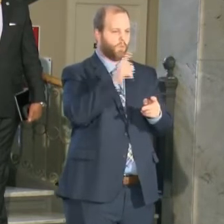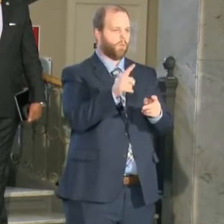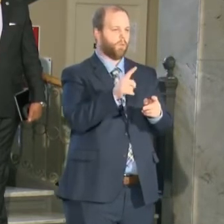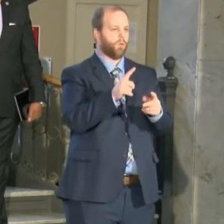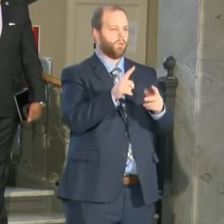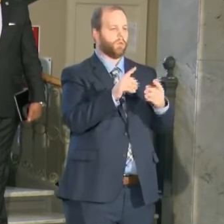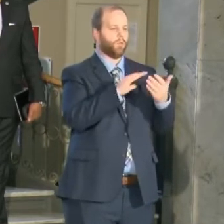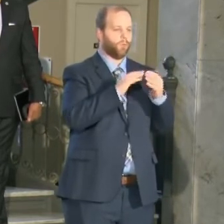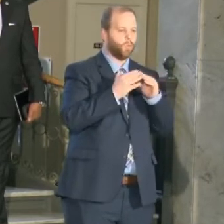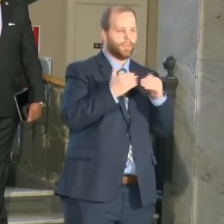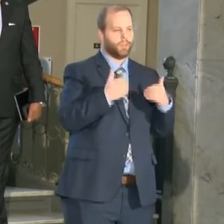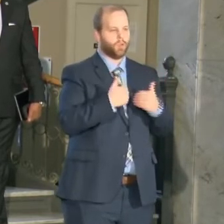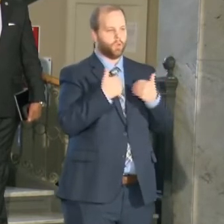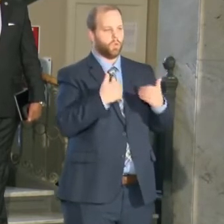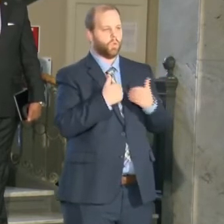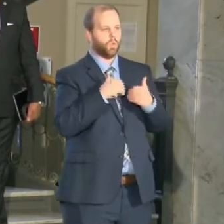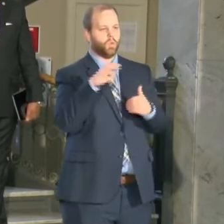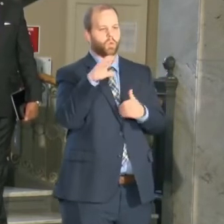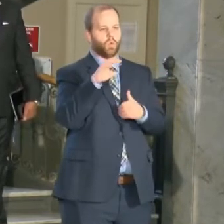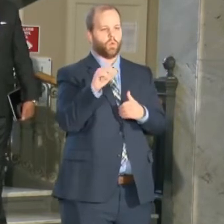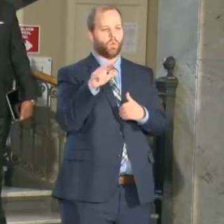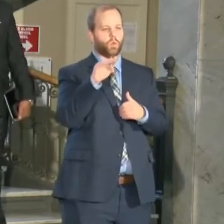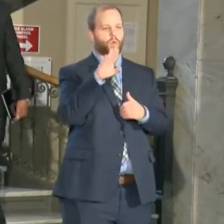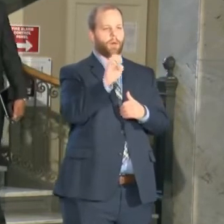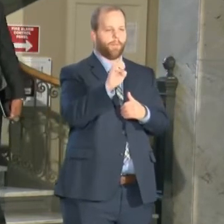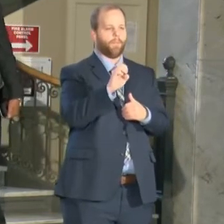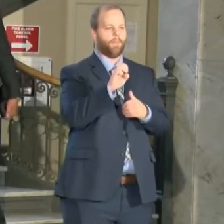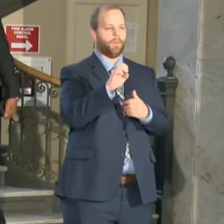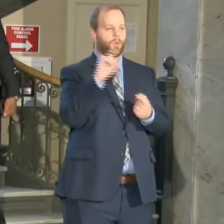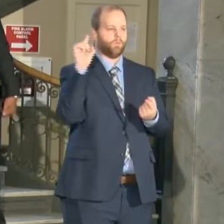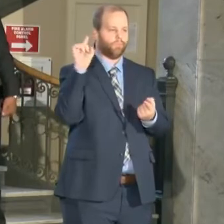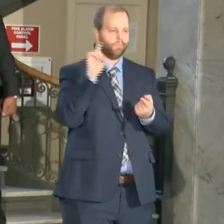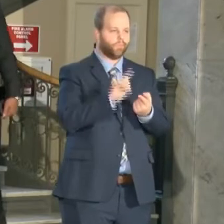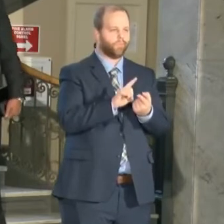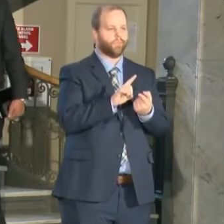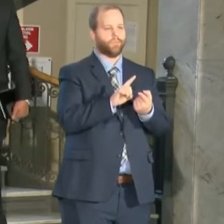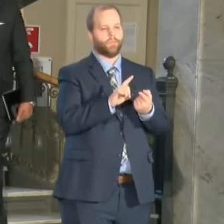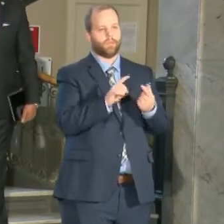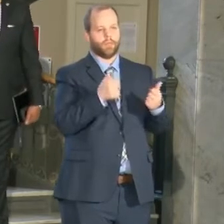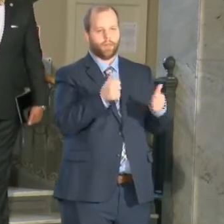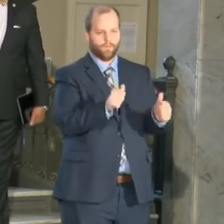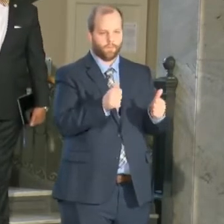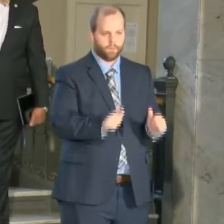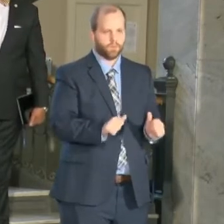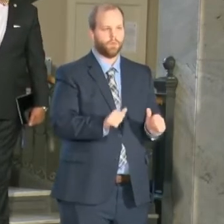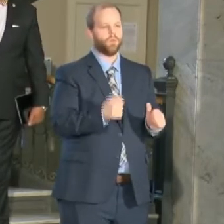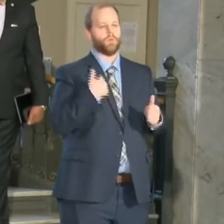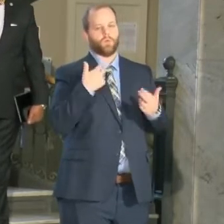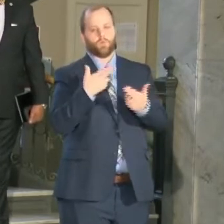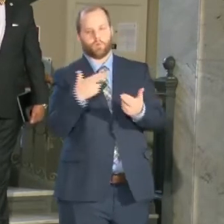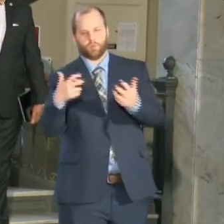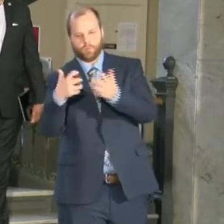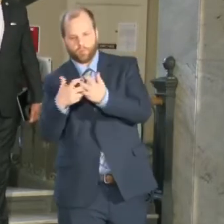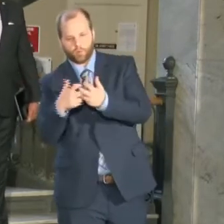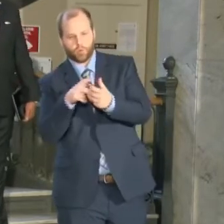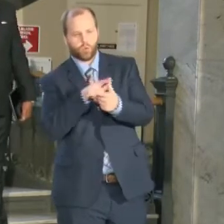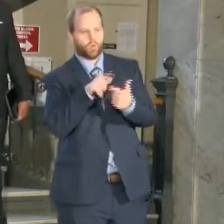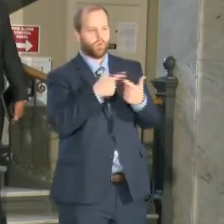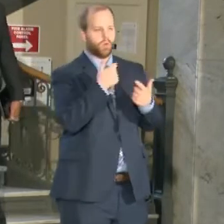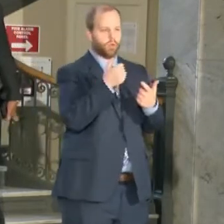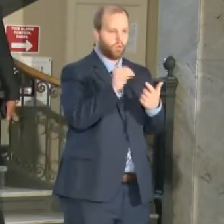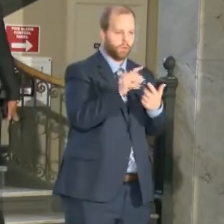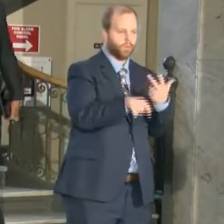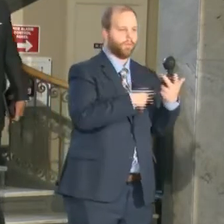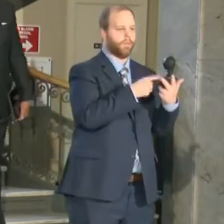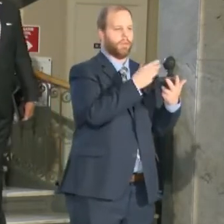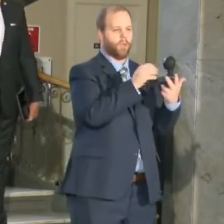closely with our school resource officers, our gyms program and also our okay program. So I just